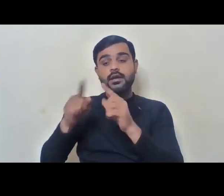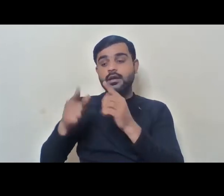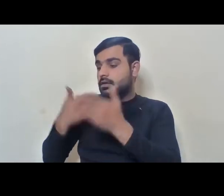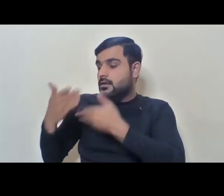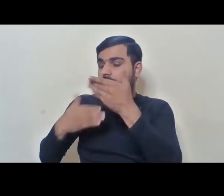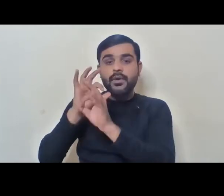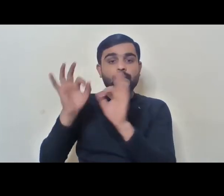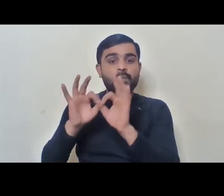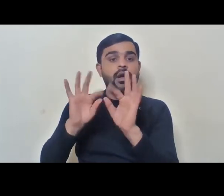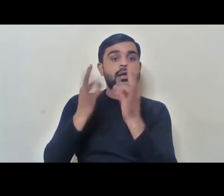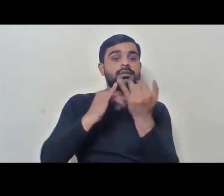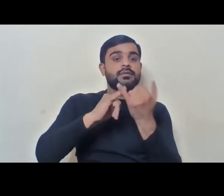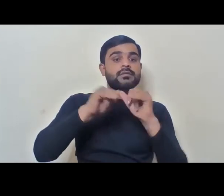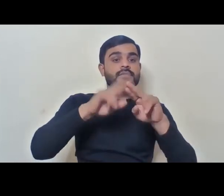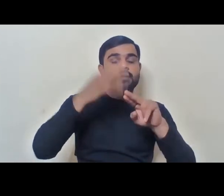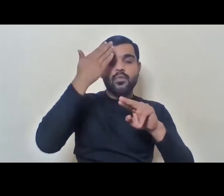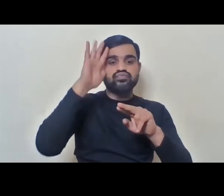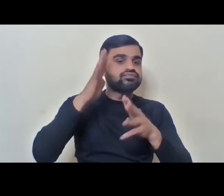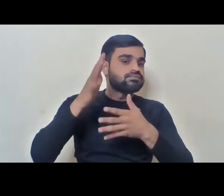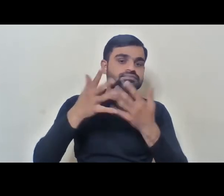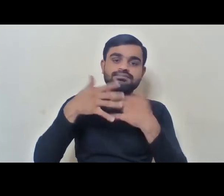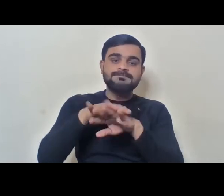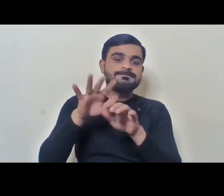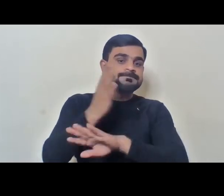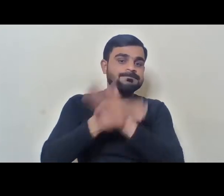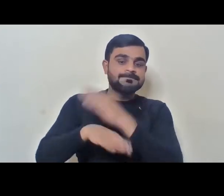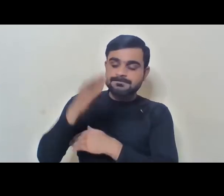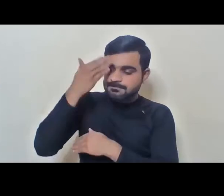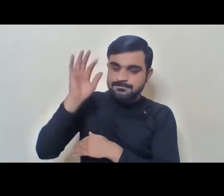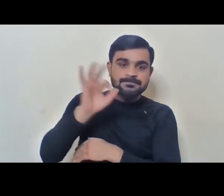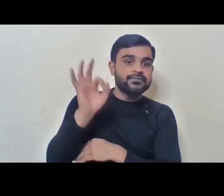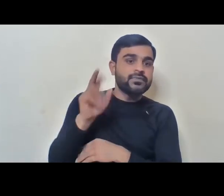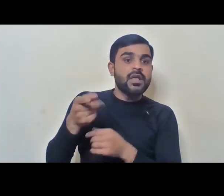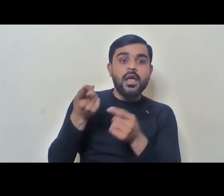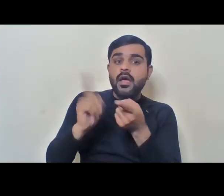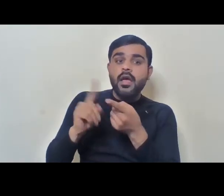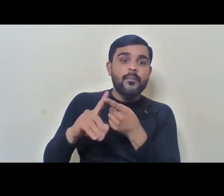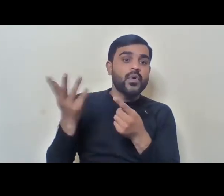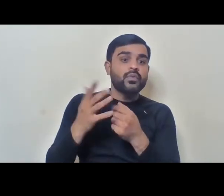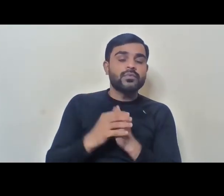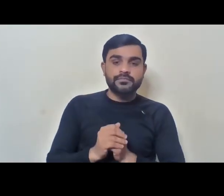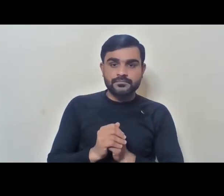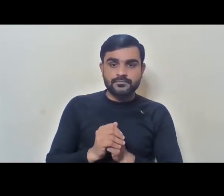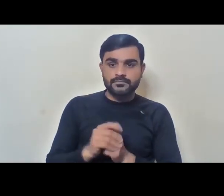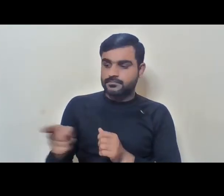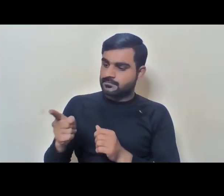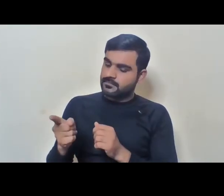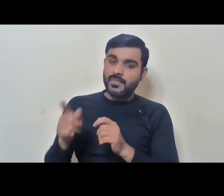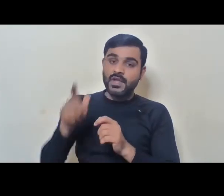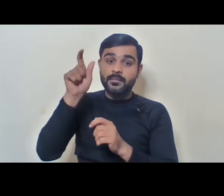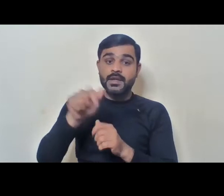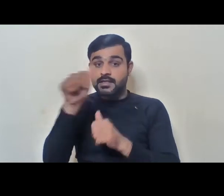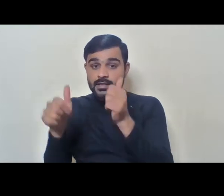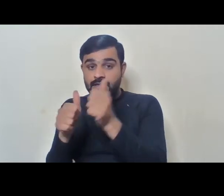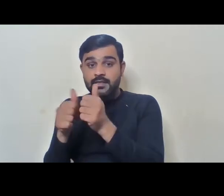familiarity or exposure to disability rights issues. So then what happens is you will take in somebody and